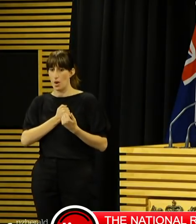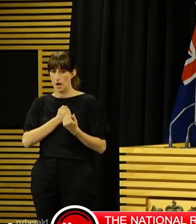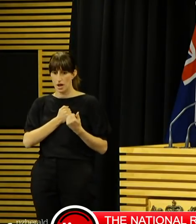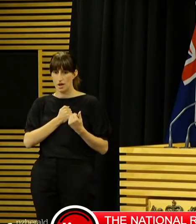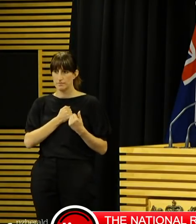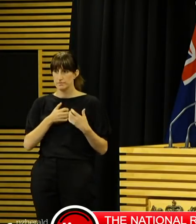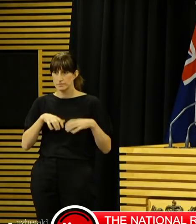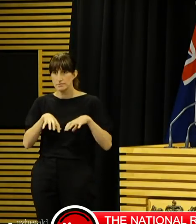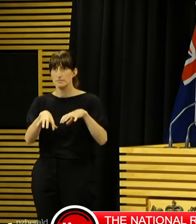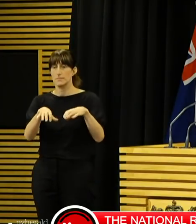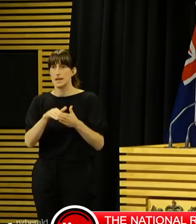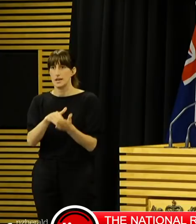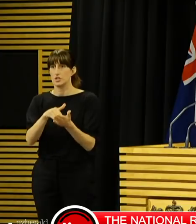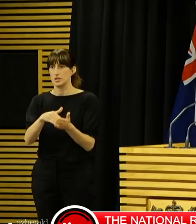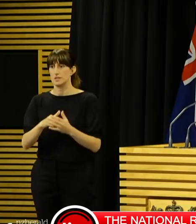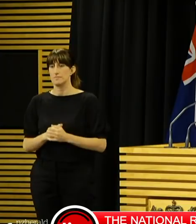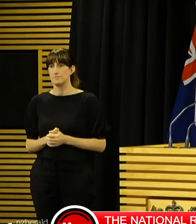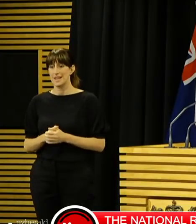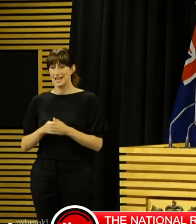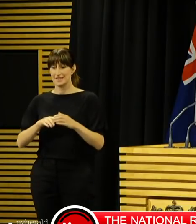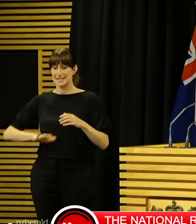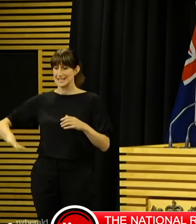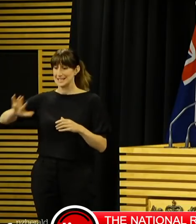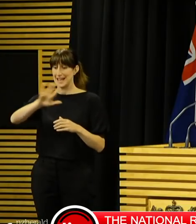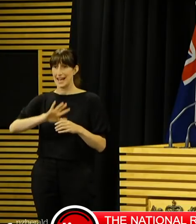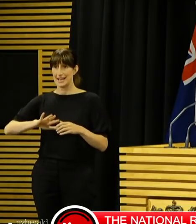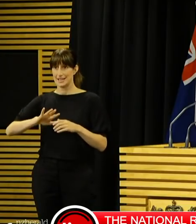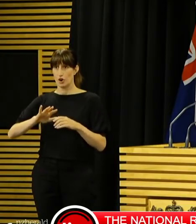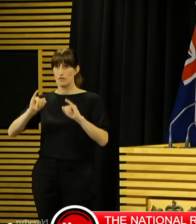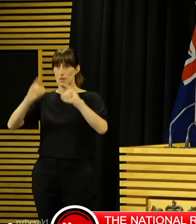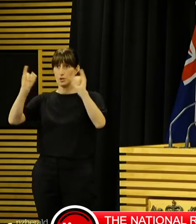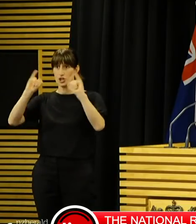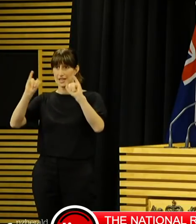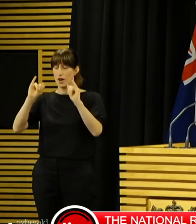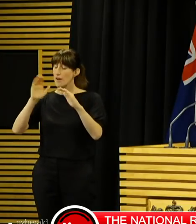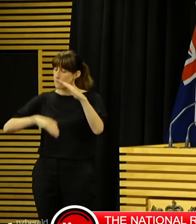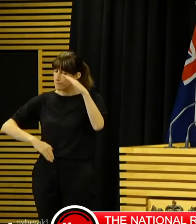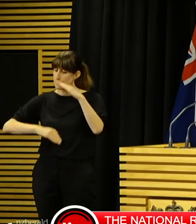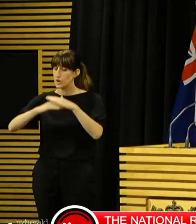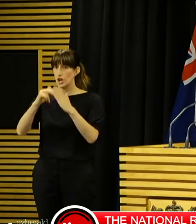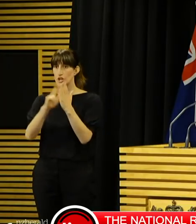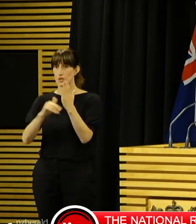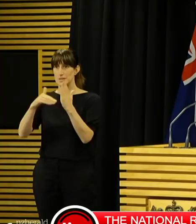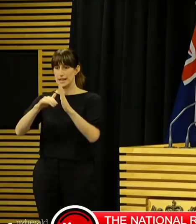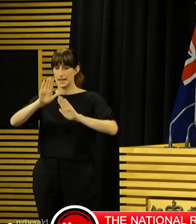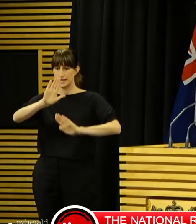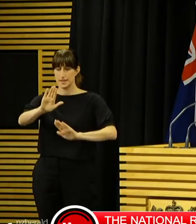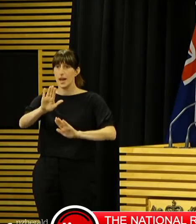state of national emergency applies to all of New Zealand, including the Chatham Islands, Stewart Island and other offshore islands.